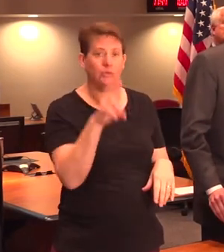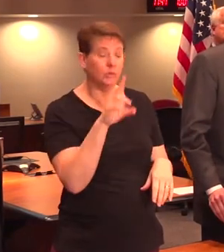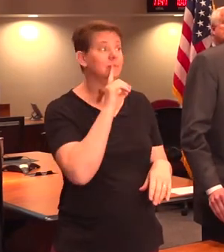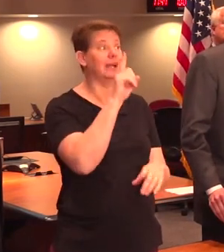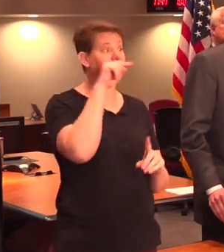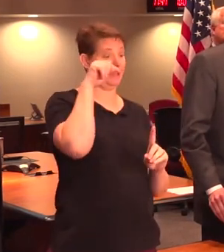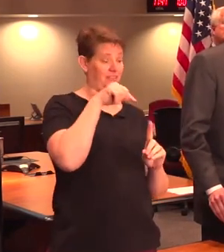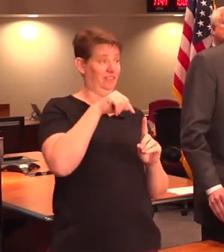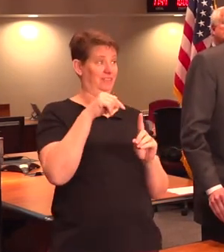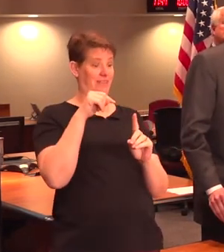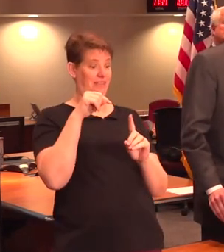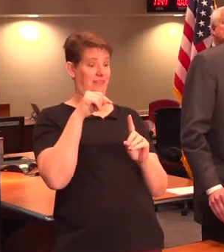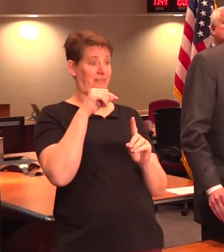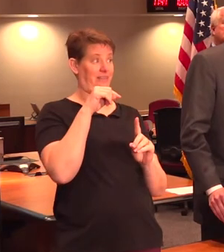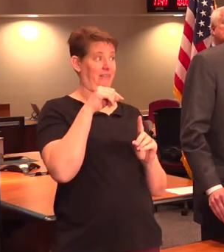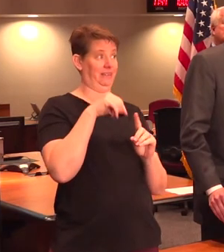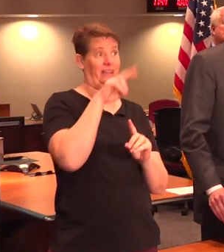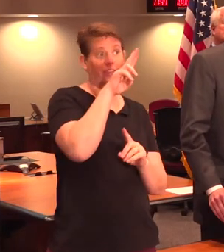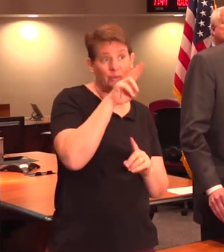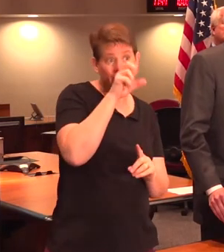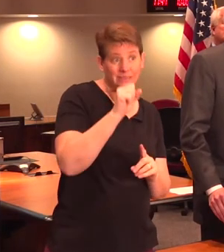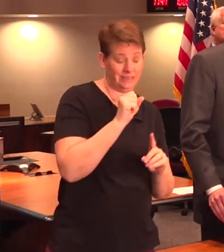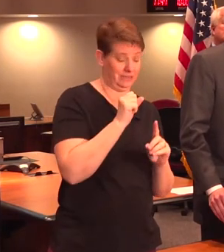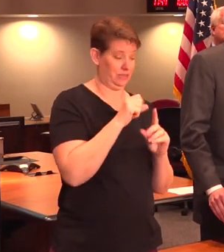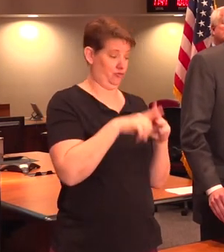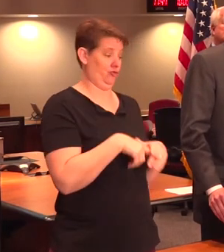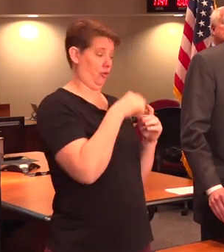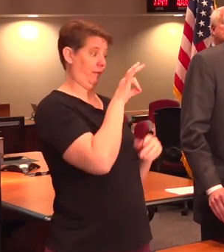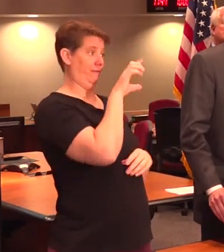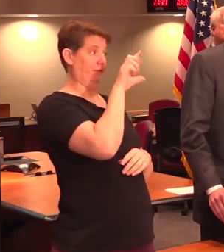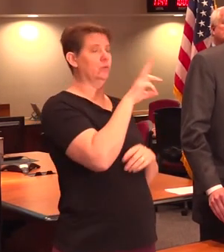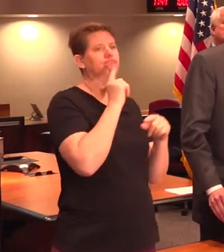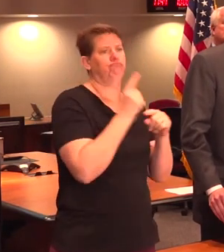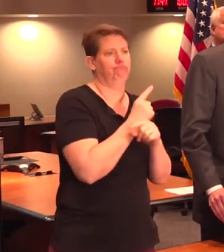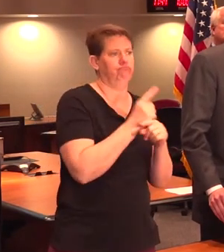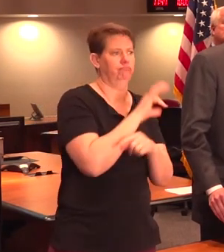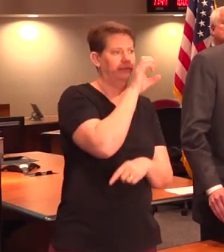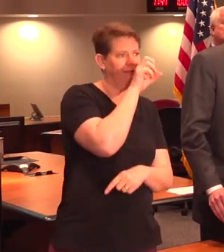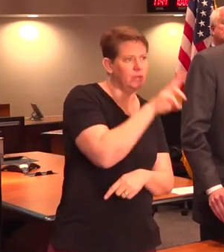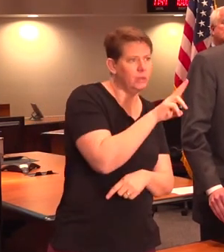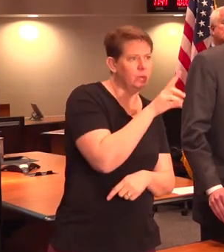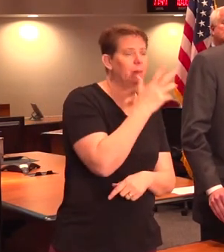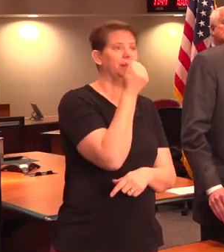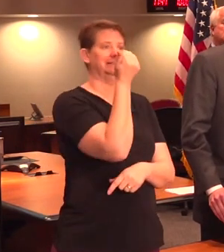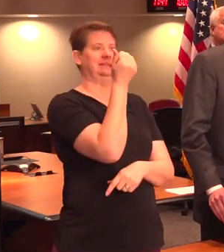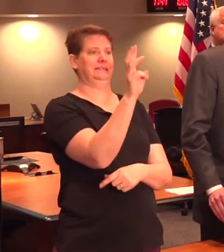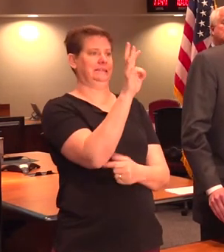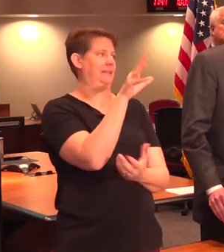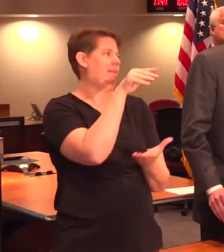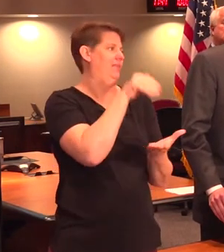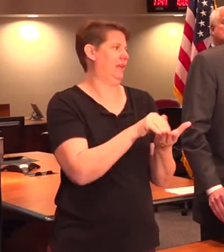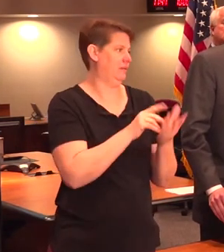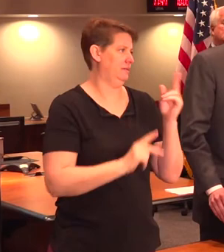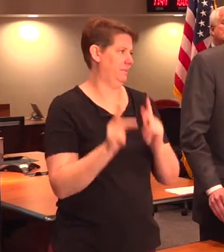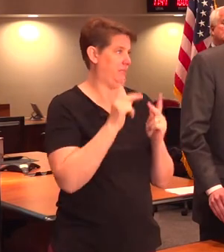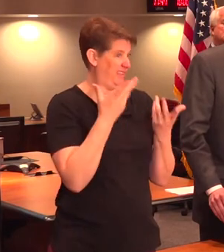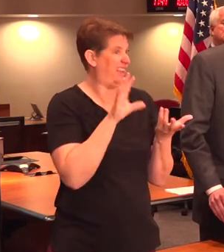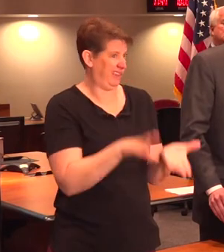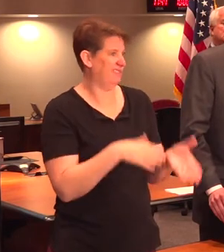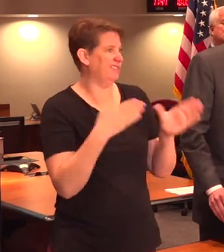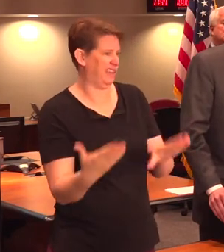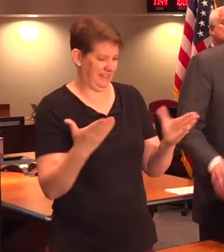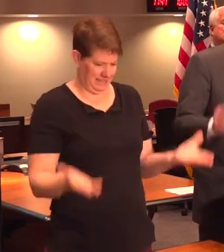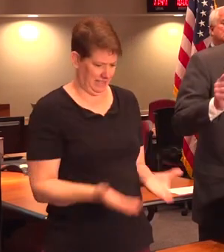far, this year, starting with the flu season, the regular flu season, about 16,000 people have died